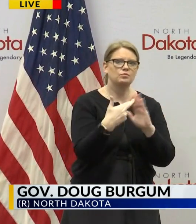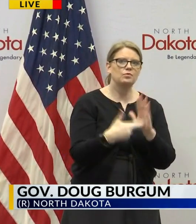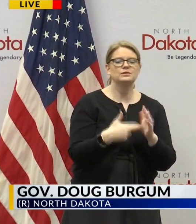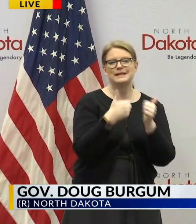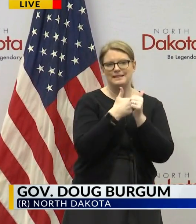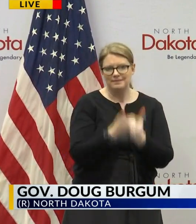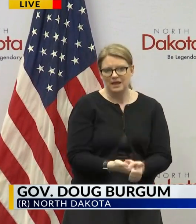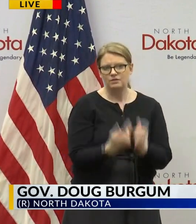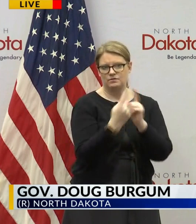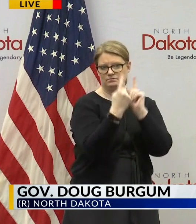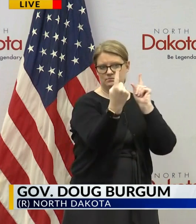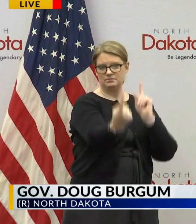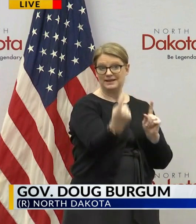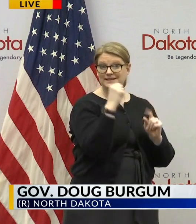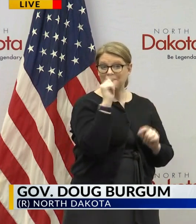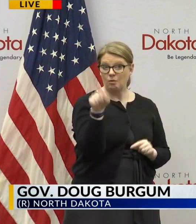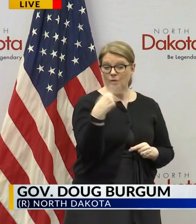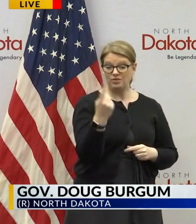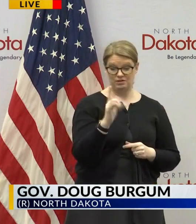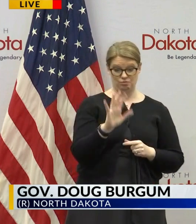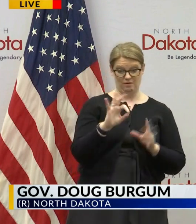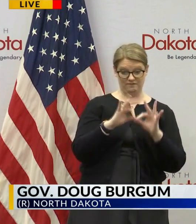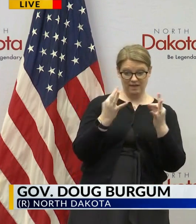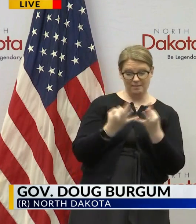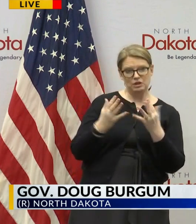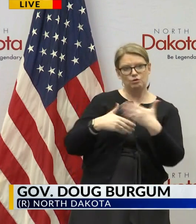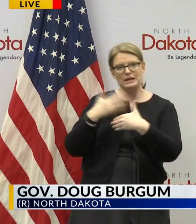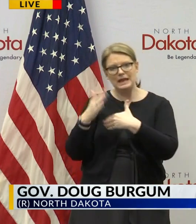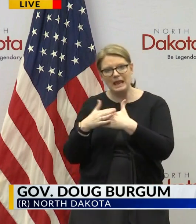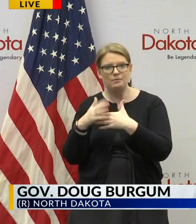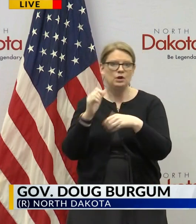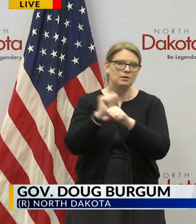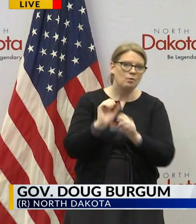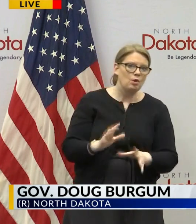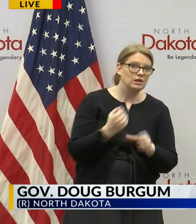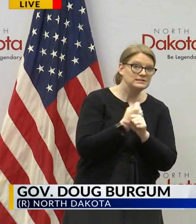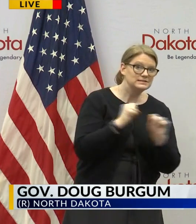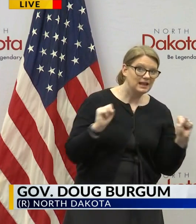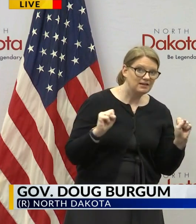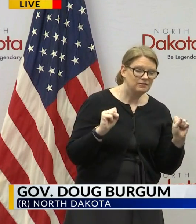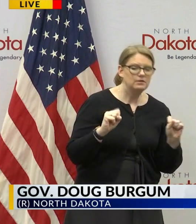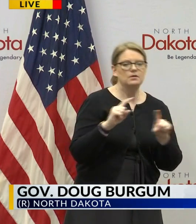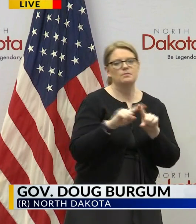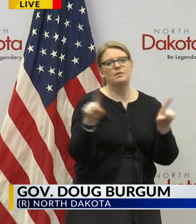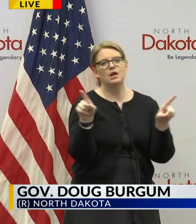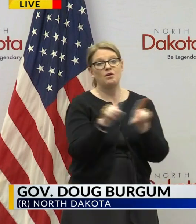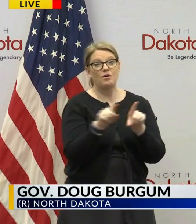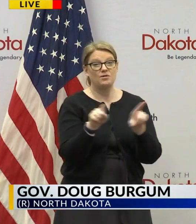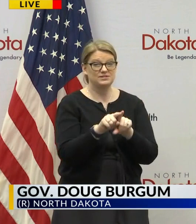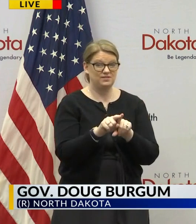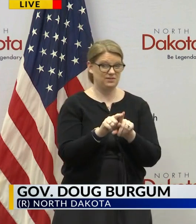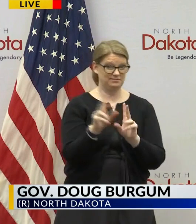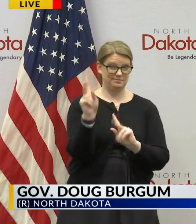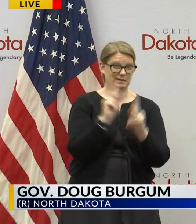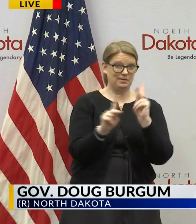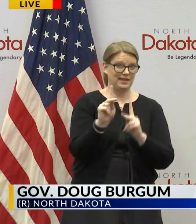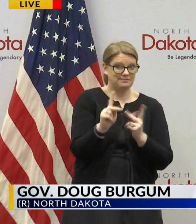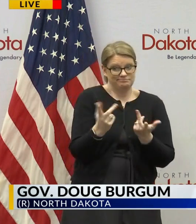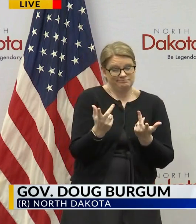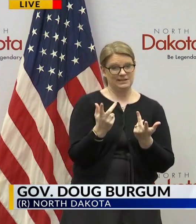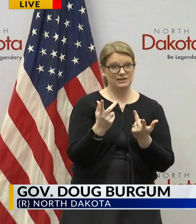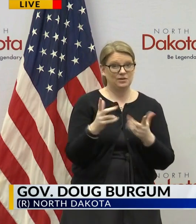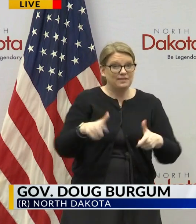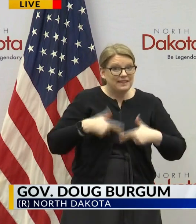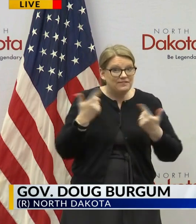keep you not only your family your neighbors your employees safe but you're doing that for people that you may not even know so